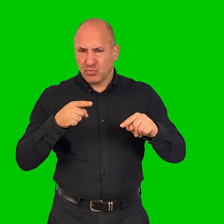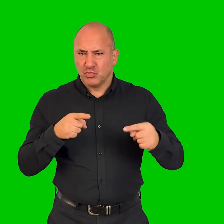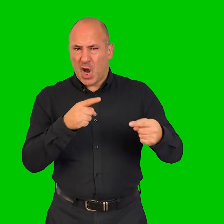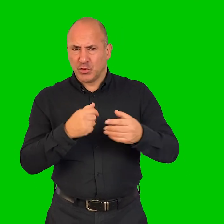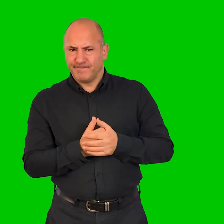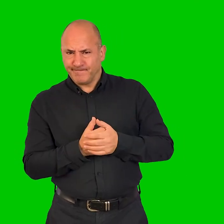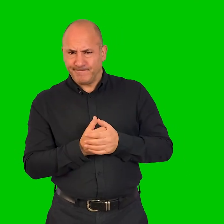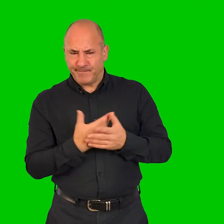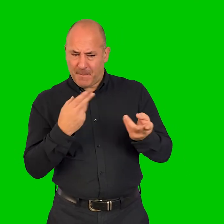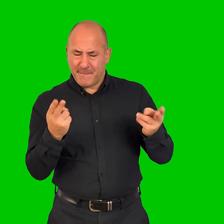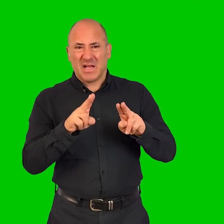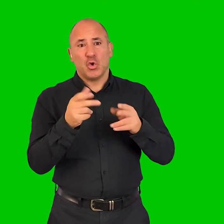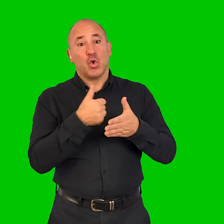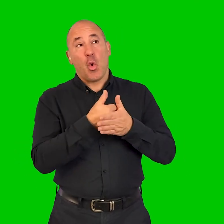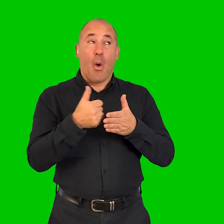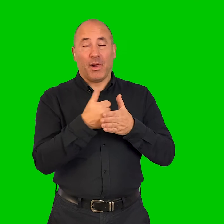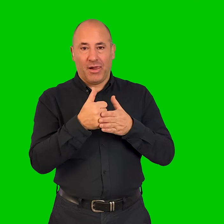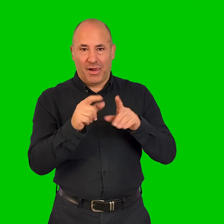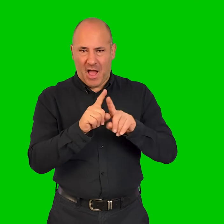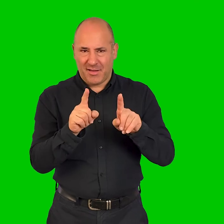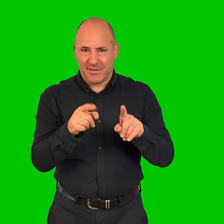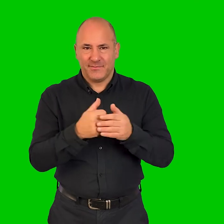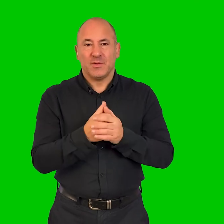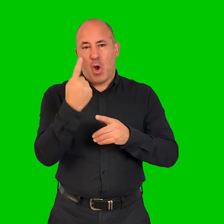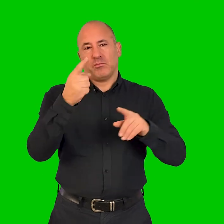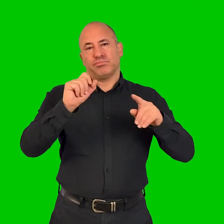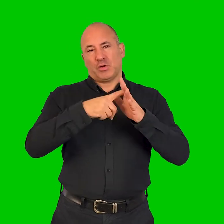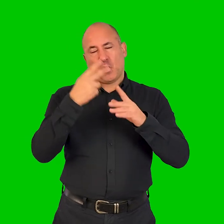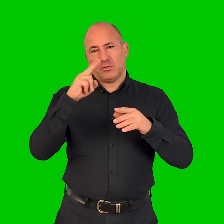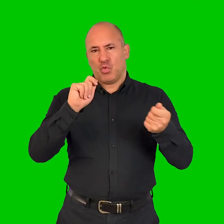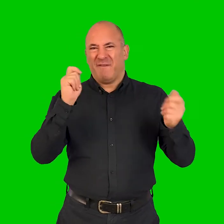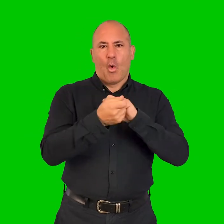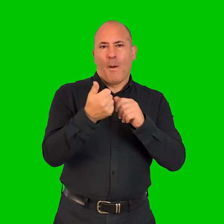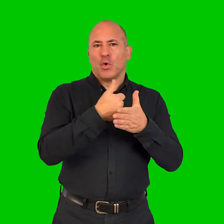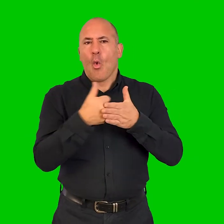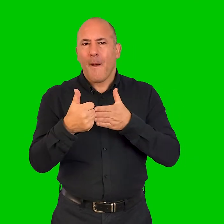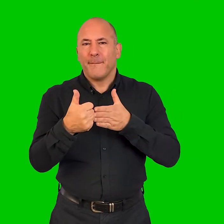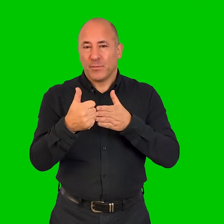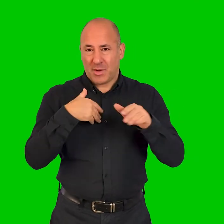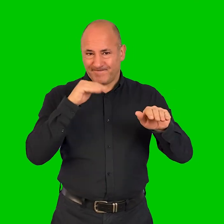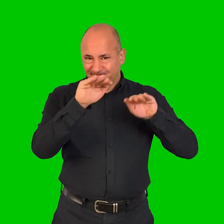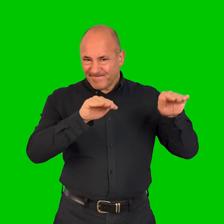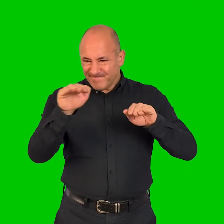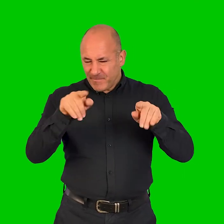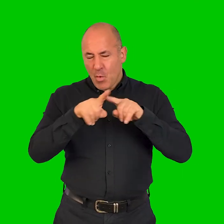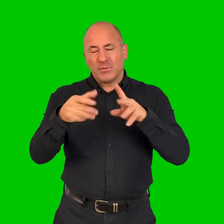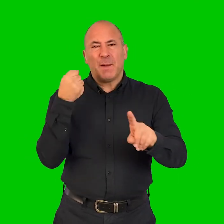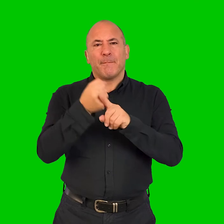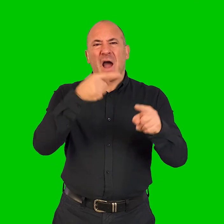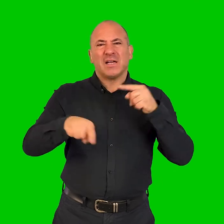challenge the idea of us getting back to normal, so to speak. So One Project, Reform the Norm, intends to reach out to those who've been most impacted by the